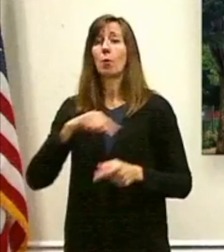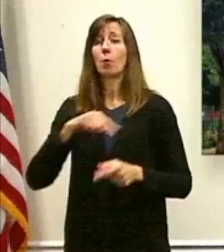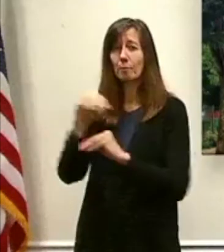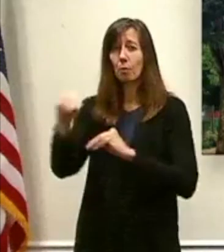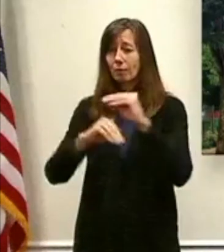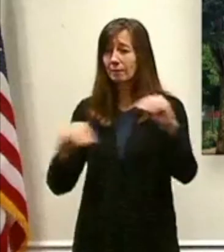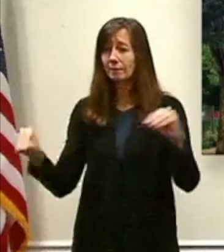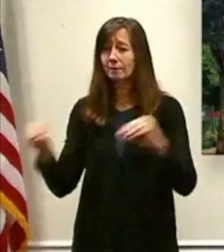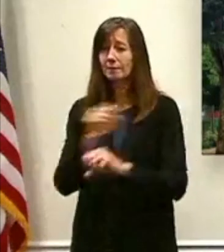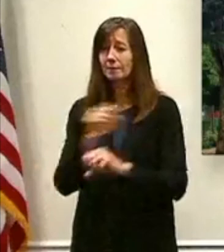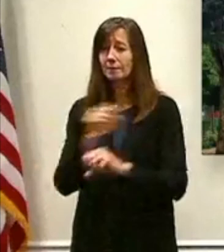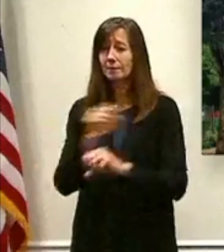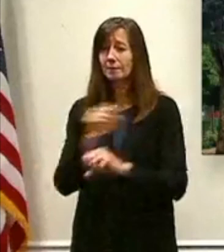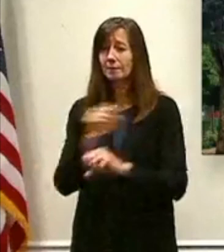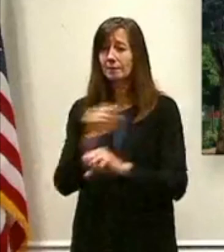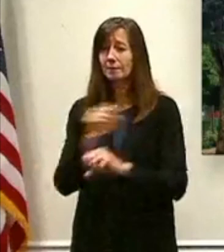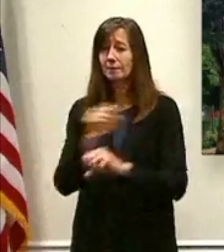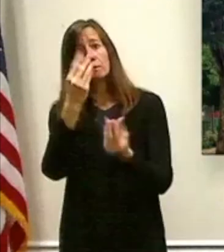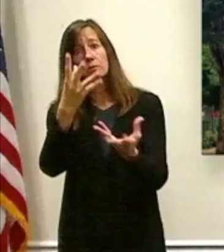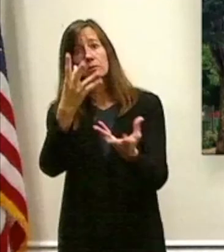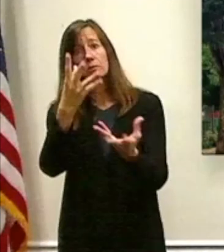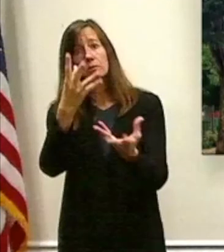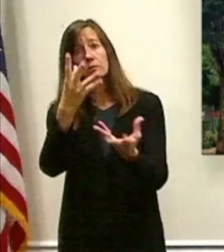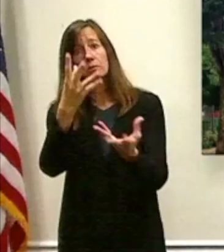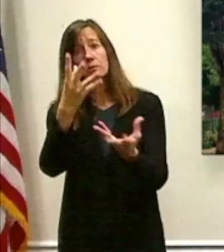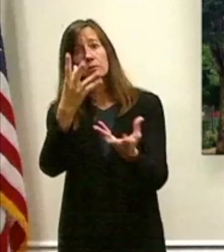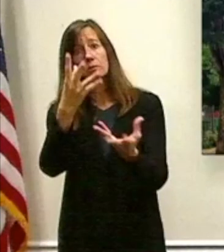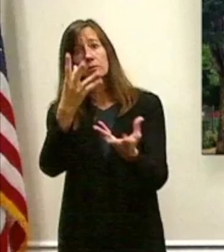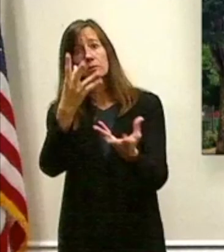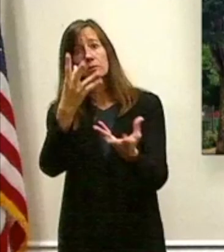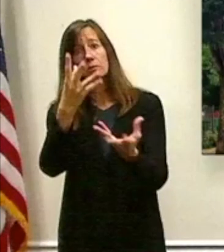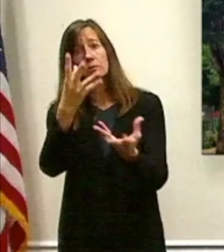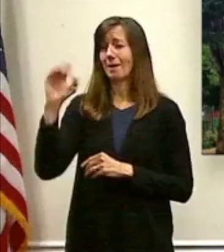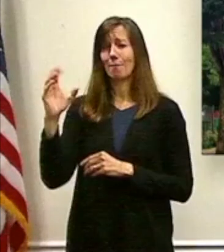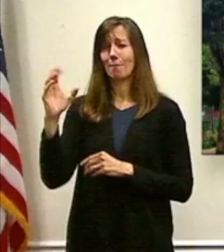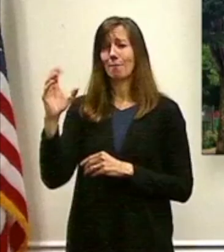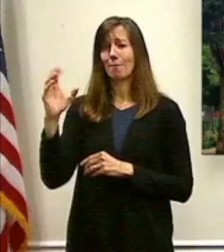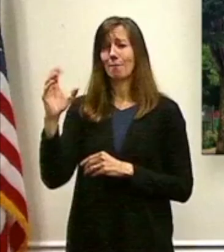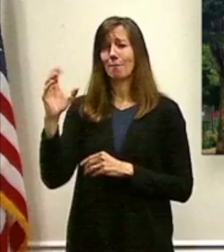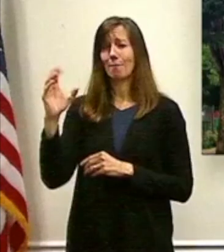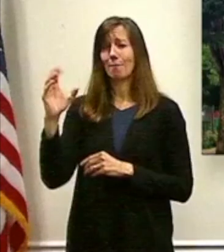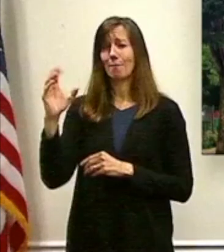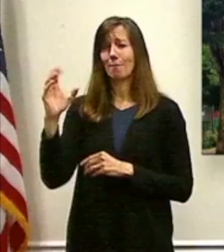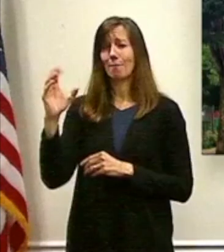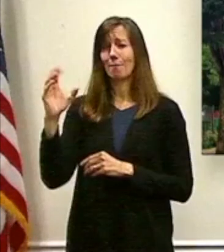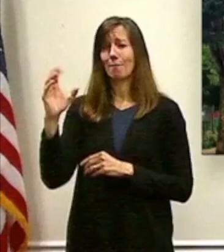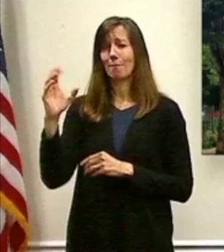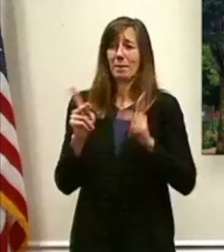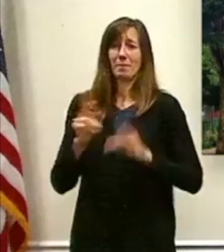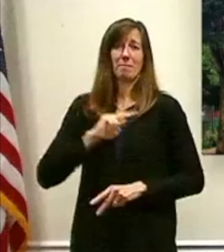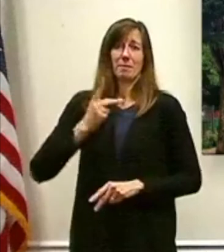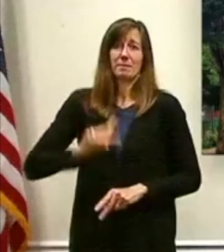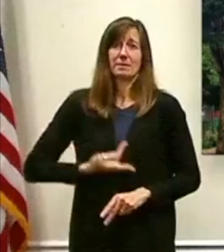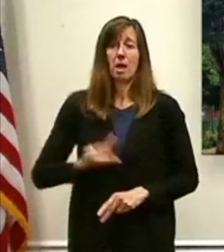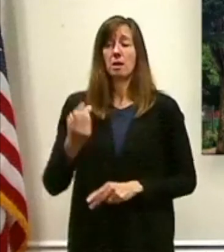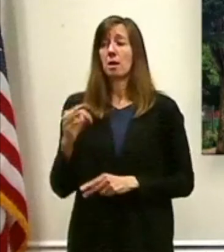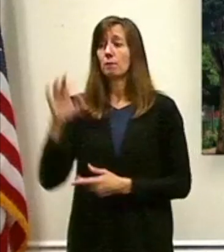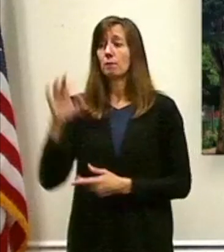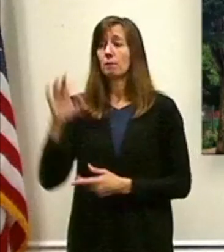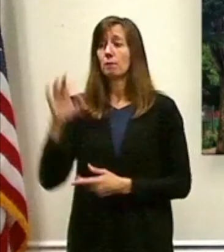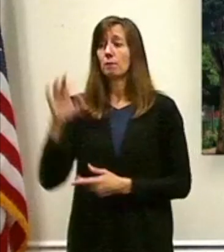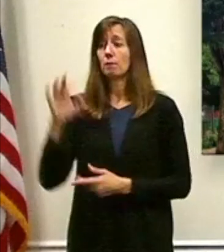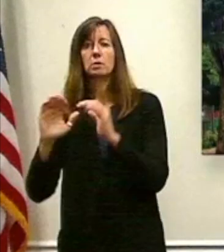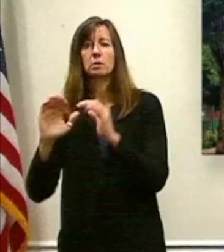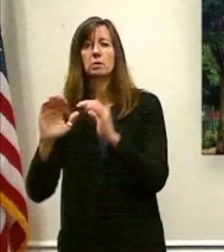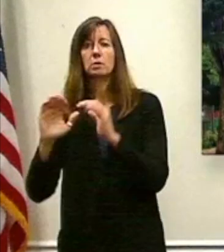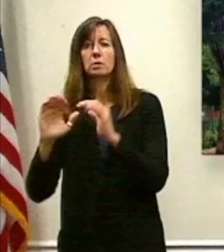knows is I don't like people. So if we're going to reduce things and cut spending, it's going to be based on a way of being innovative in